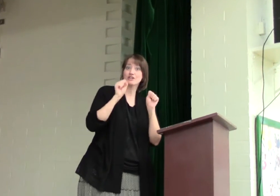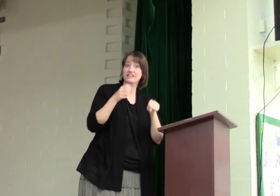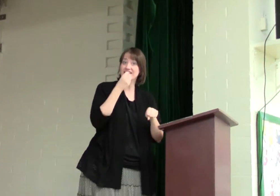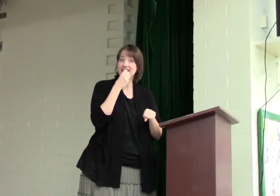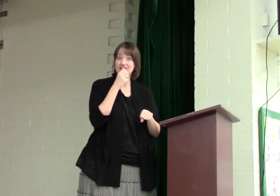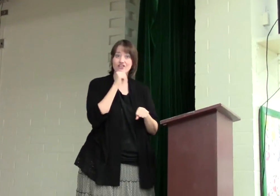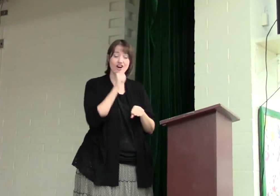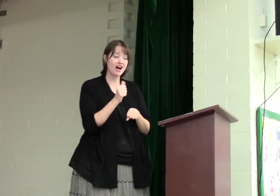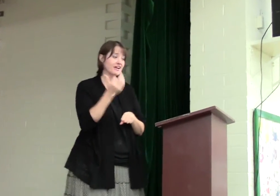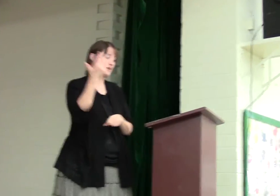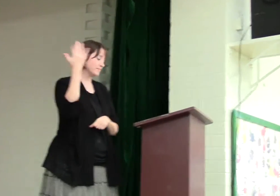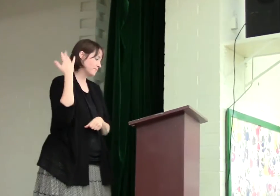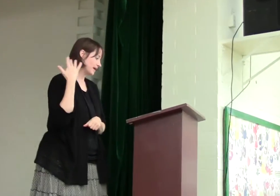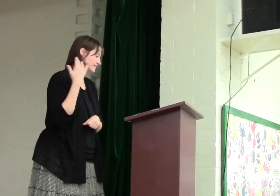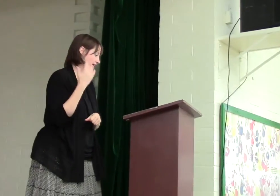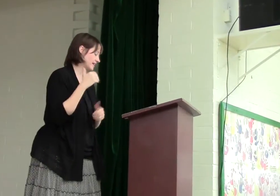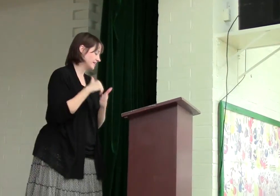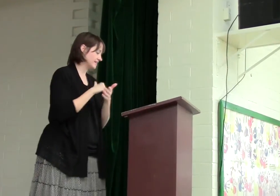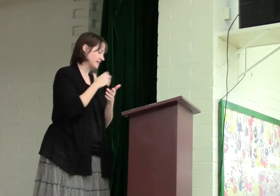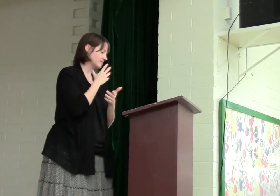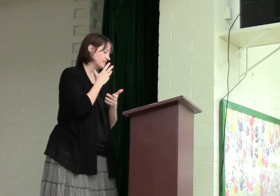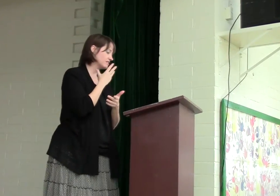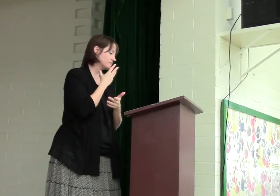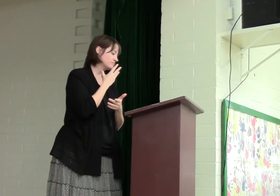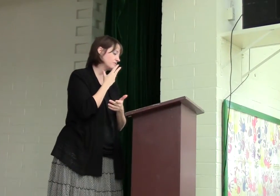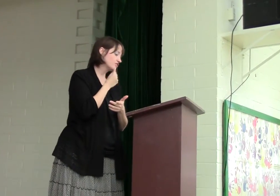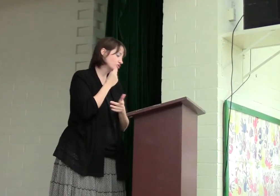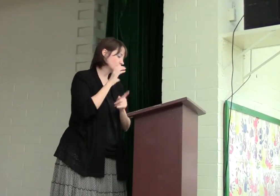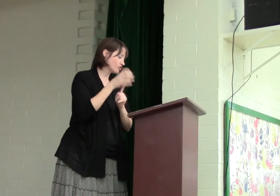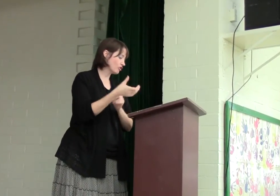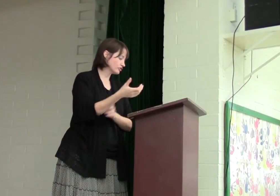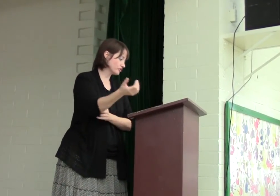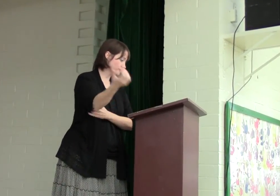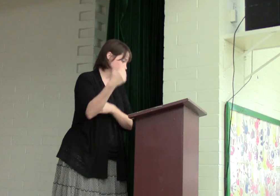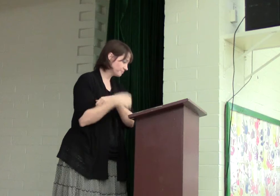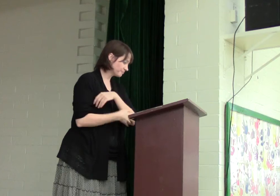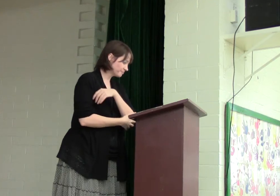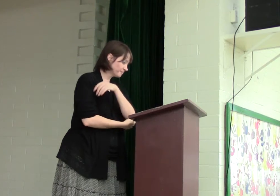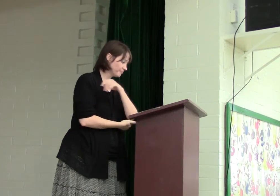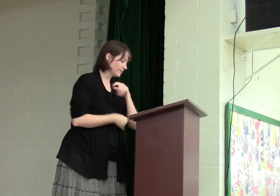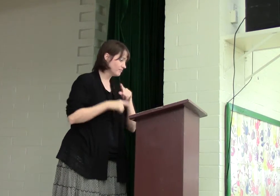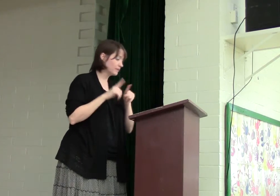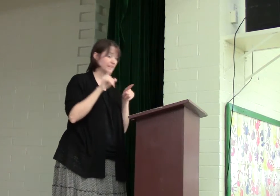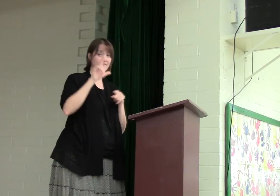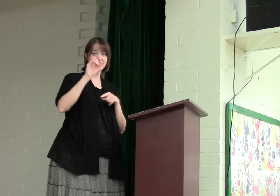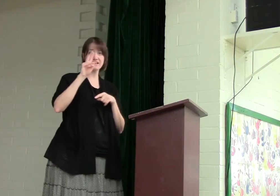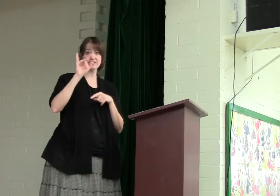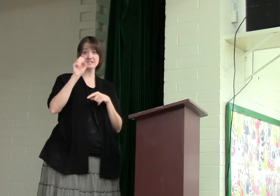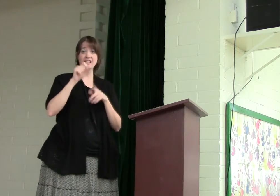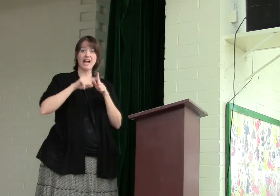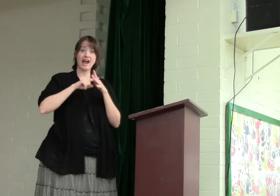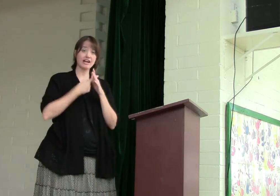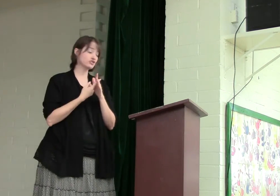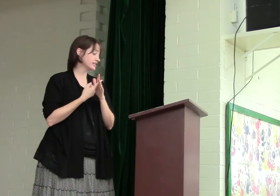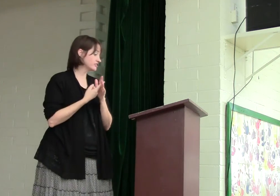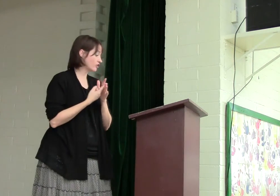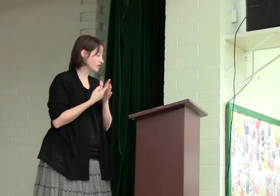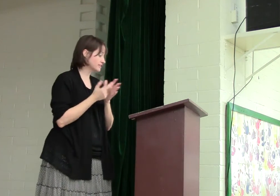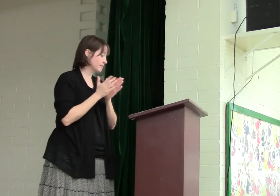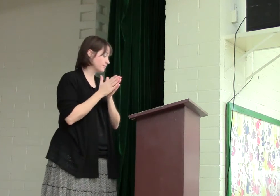could eat or not back then in Jewish culture. But Leviticus actually starts in the